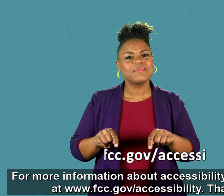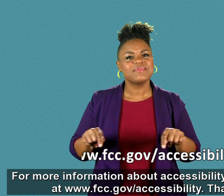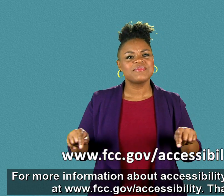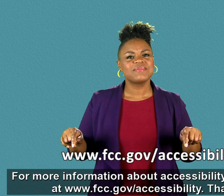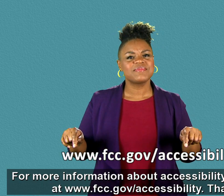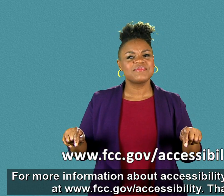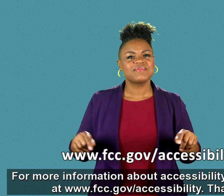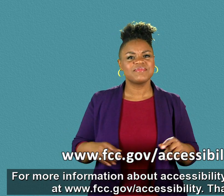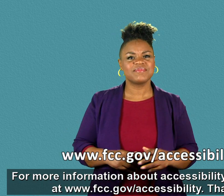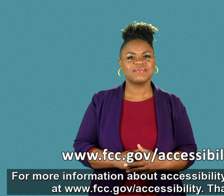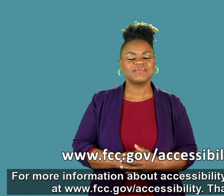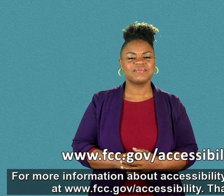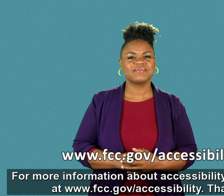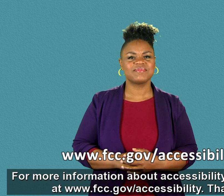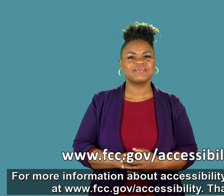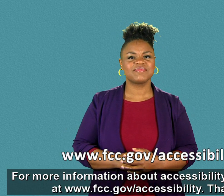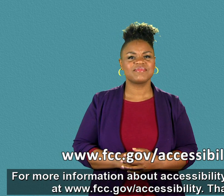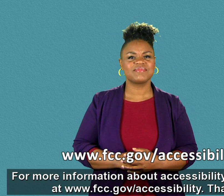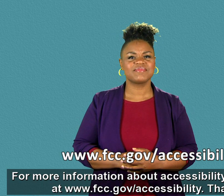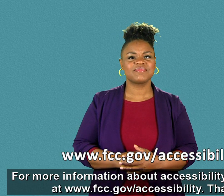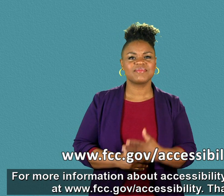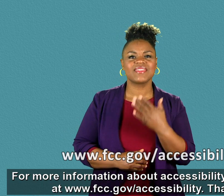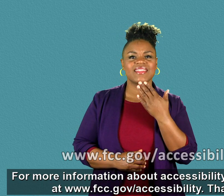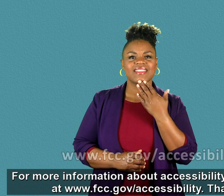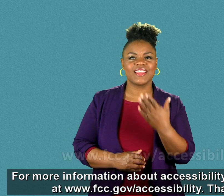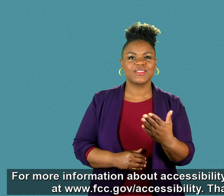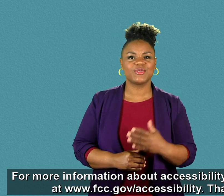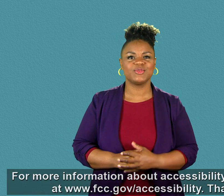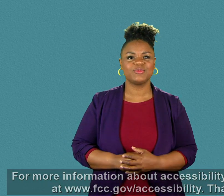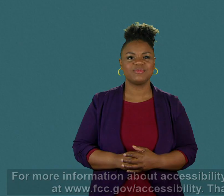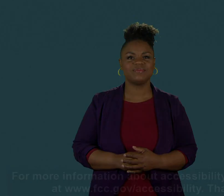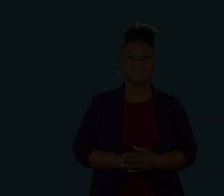.fcc.gov slash accessibility. Thank you. .